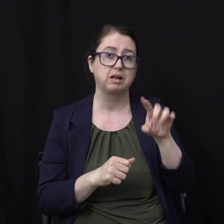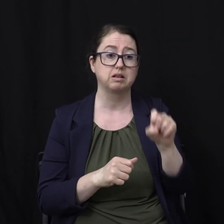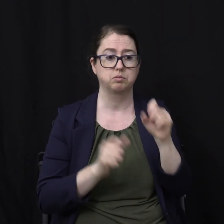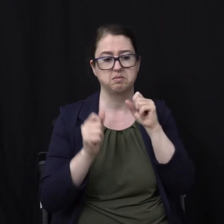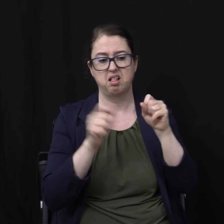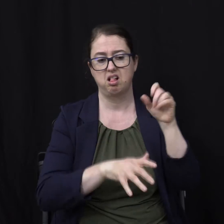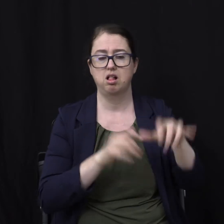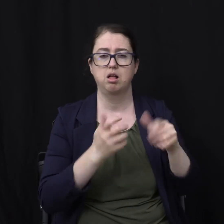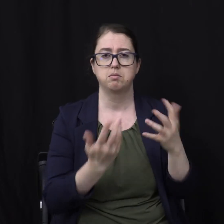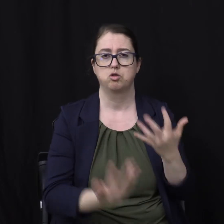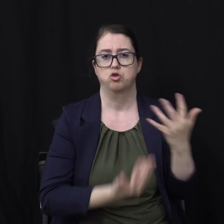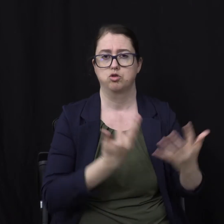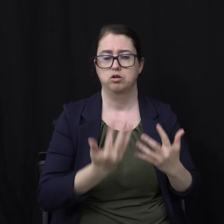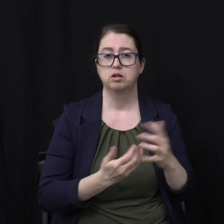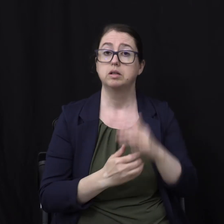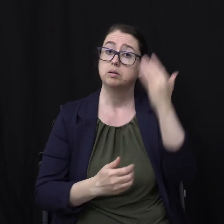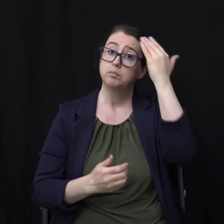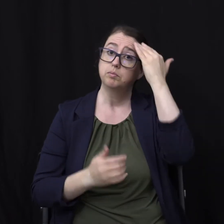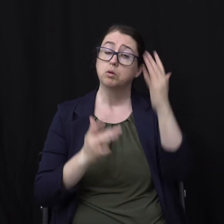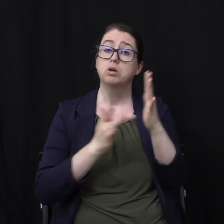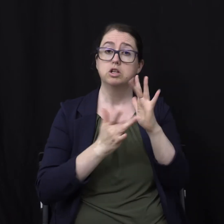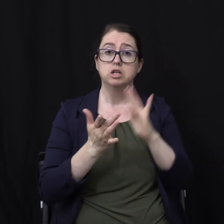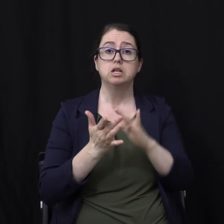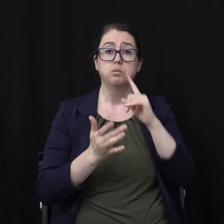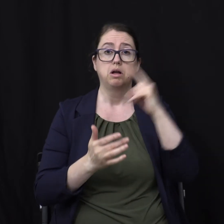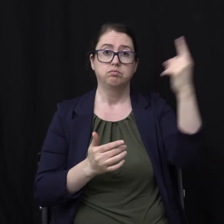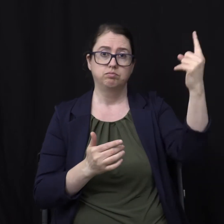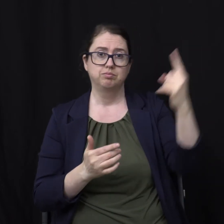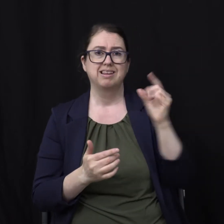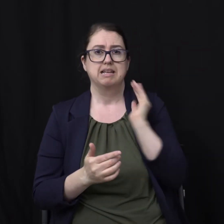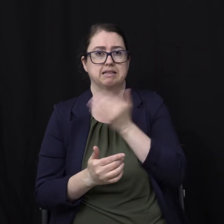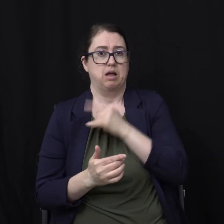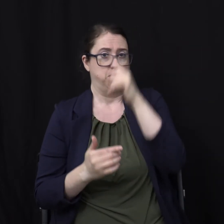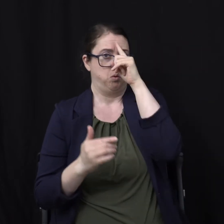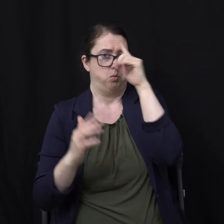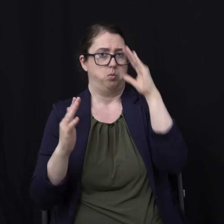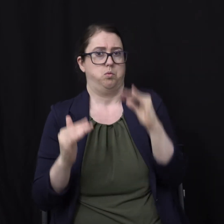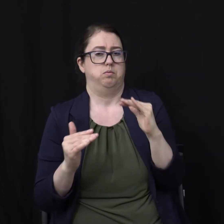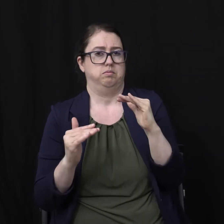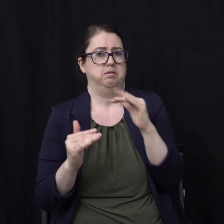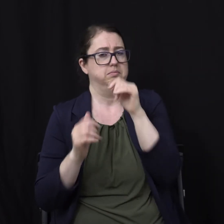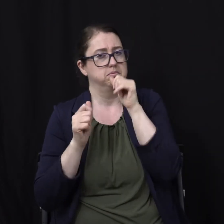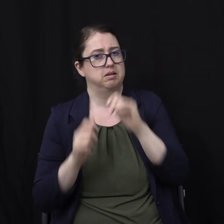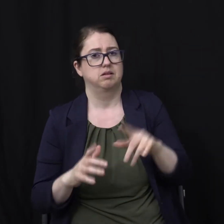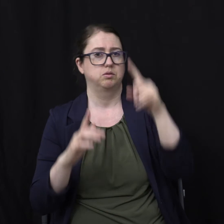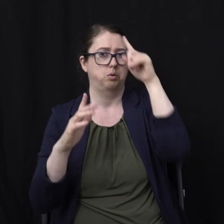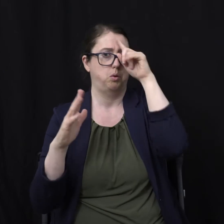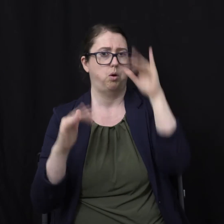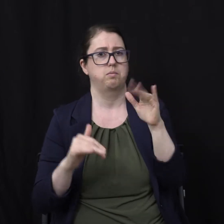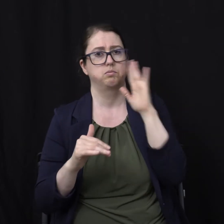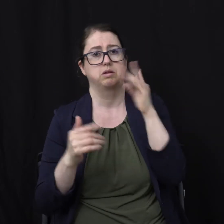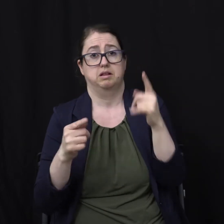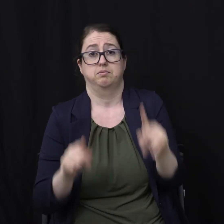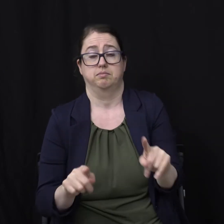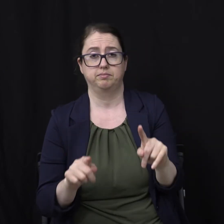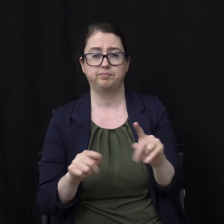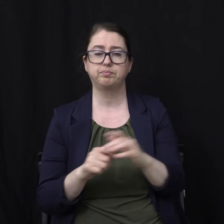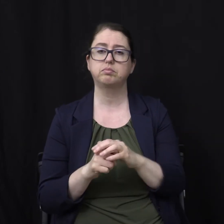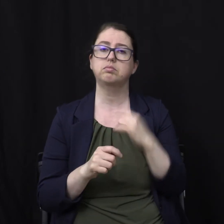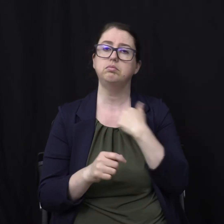Because you know That in the near future Jesus returns This is our blessed hope And we studied those texts Last time That the Lord Will